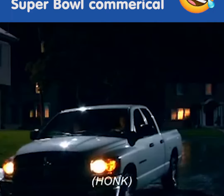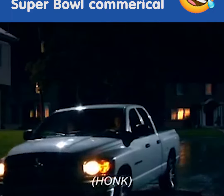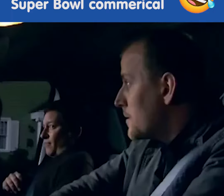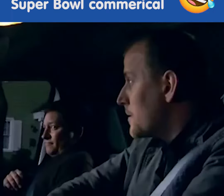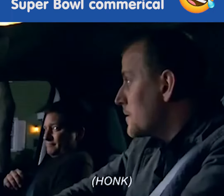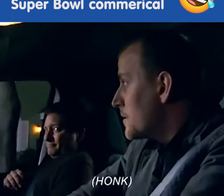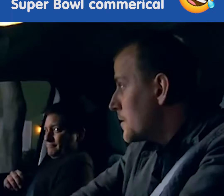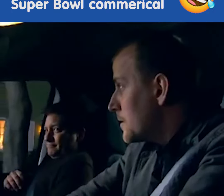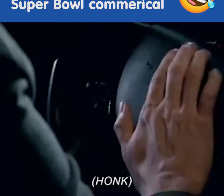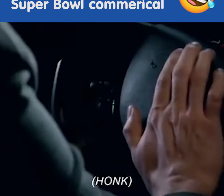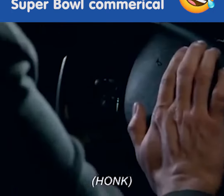It's us.